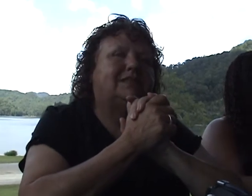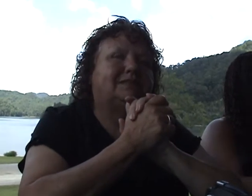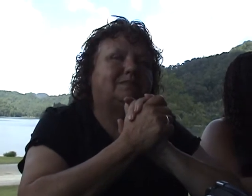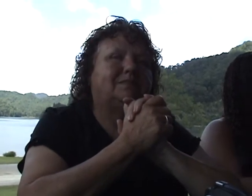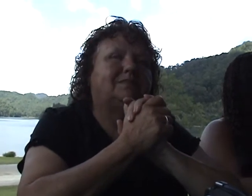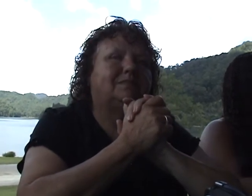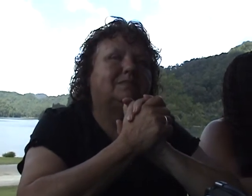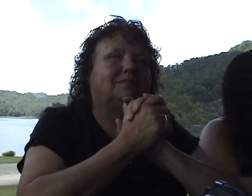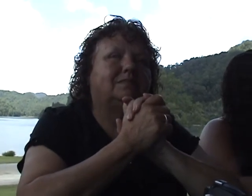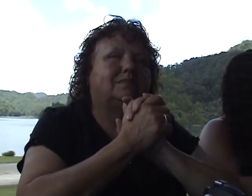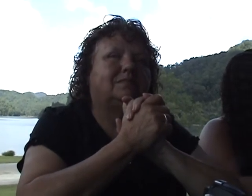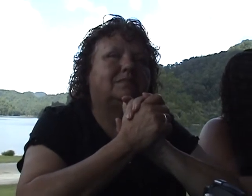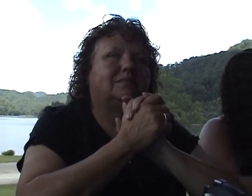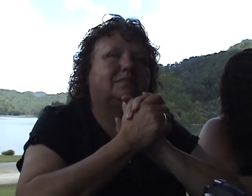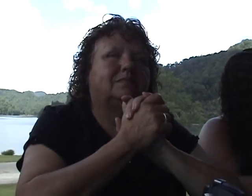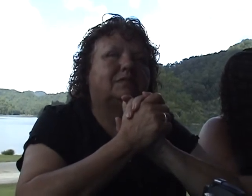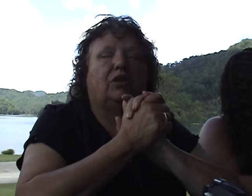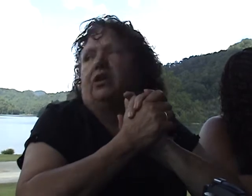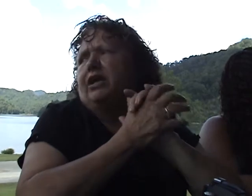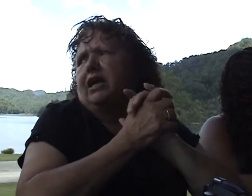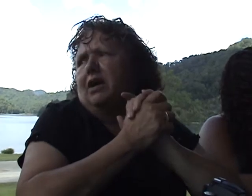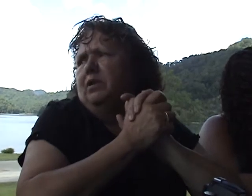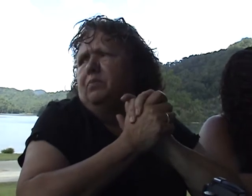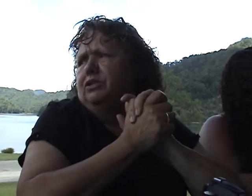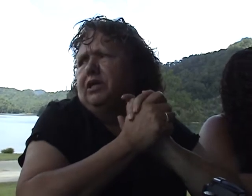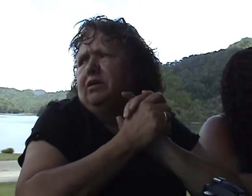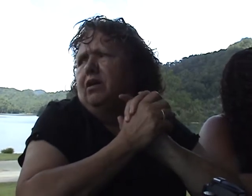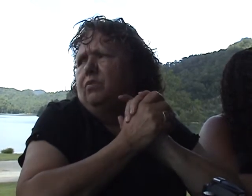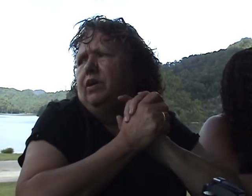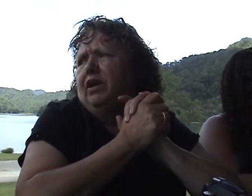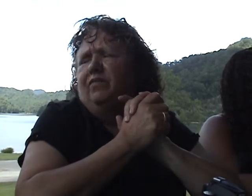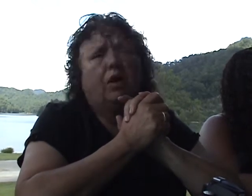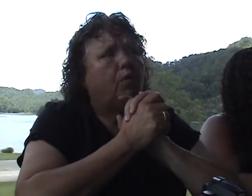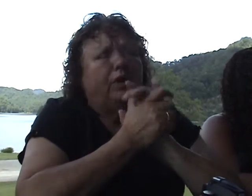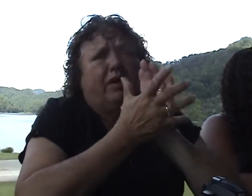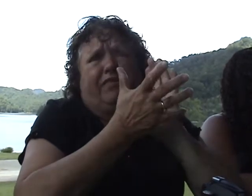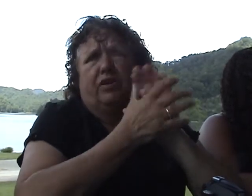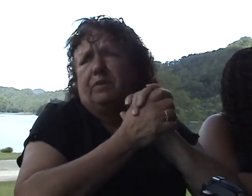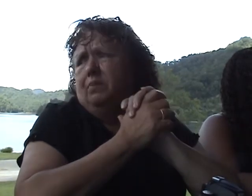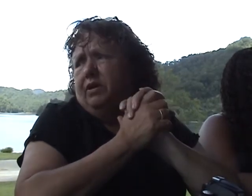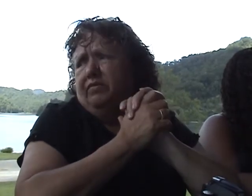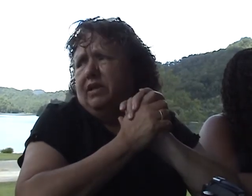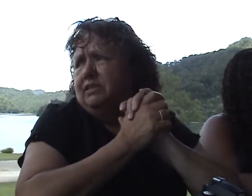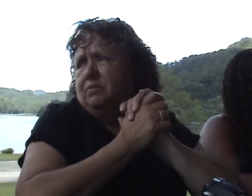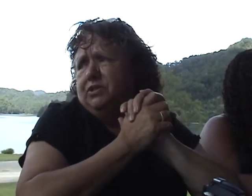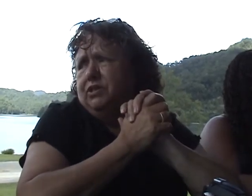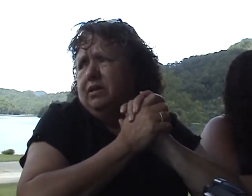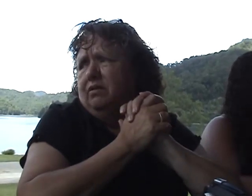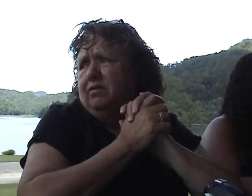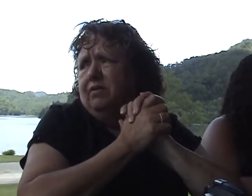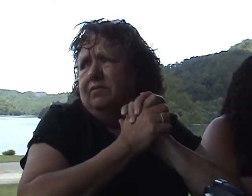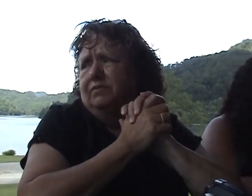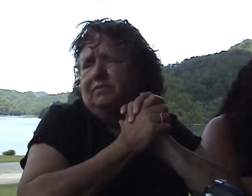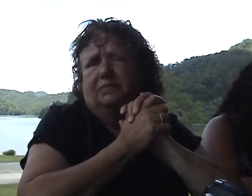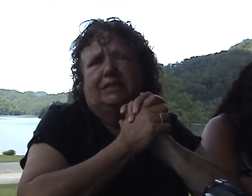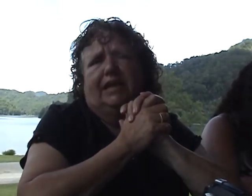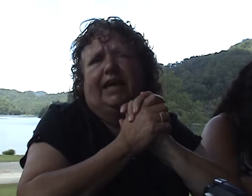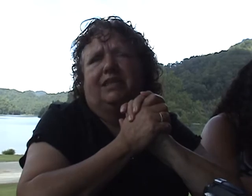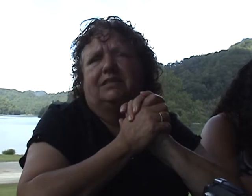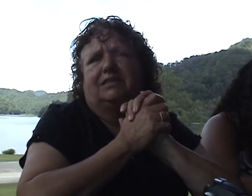You were saying they're not real common in Michigan. They're not common in Michigan at all. We don't have, we don't have very many butterflies in Michigan. And it just,